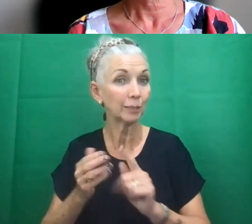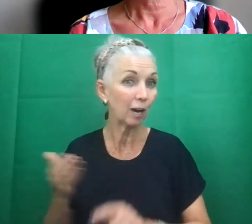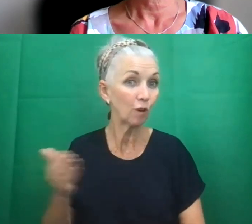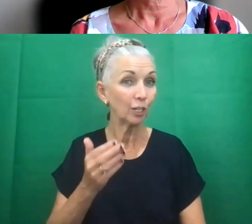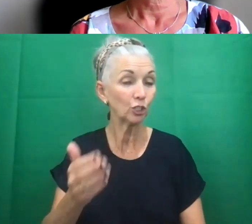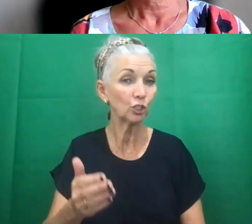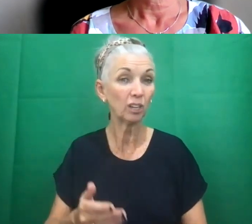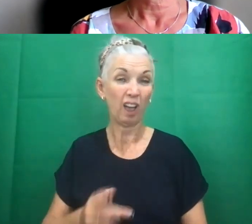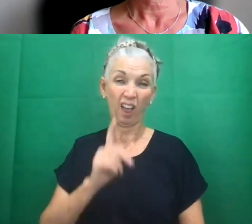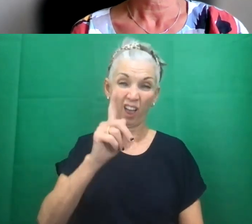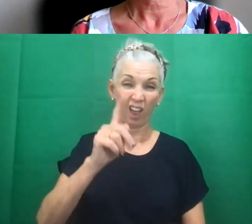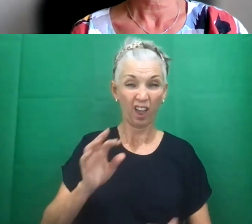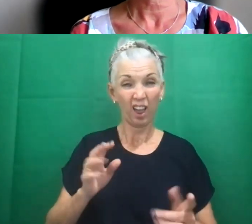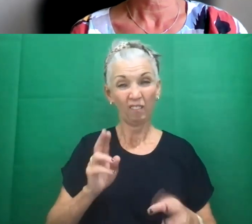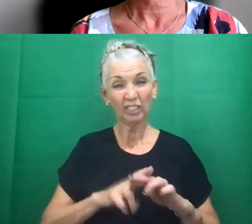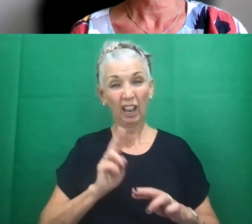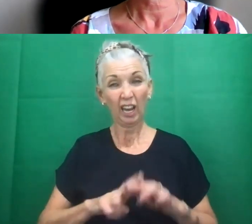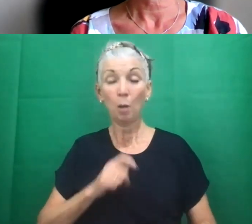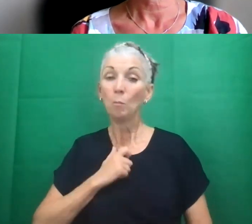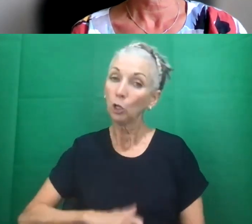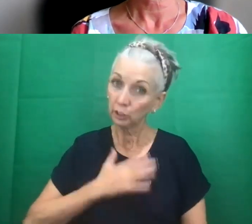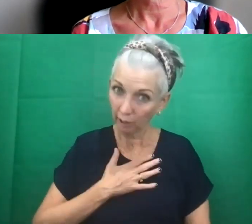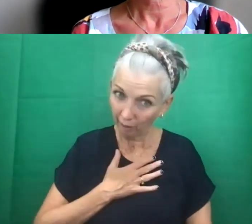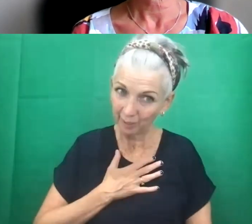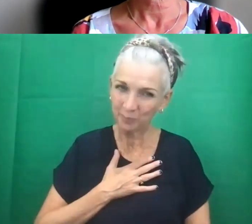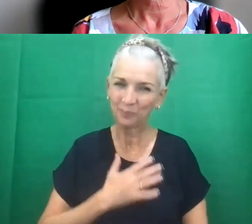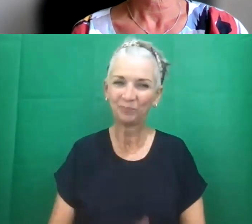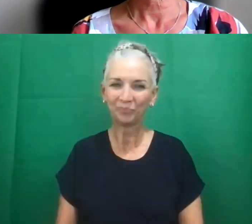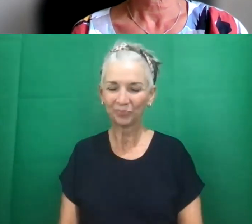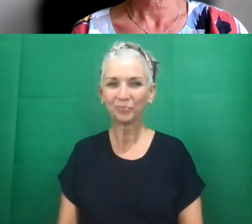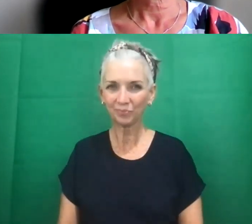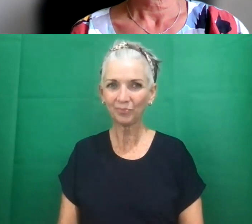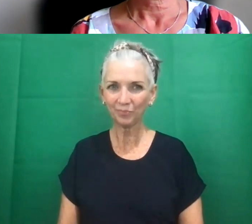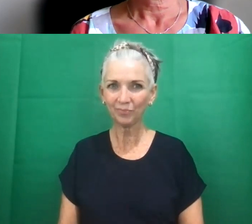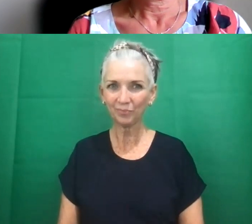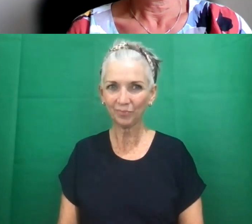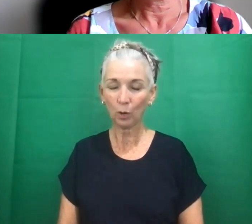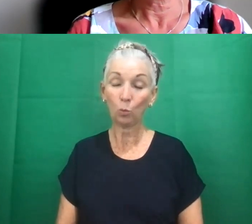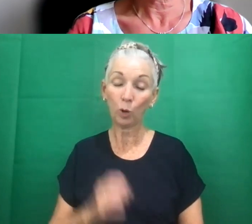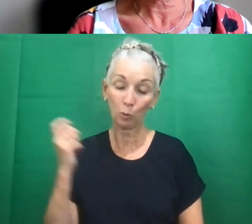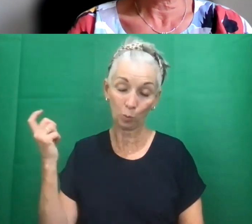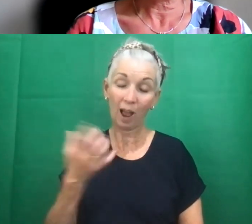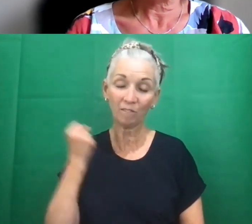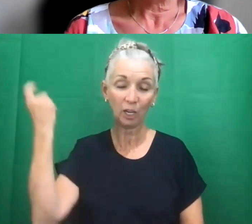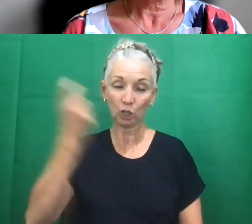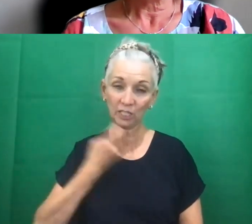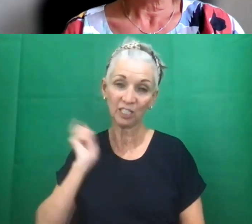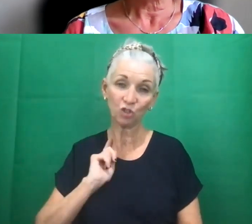My personal view is, and we are we are going to put in a considered response to this. My personal view